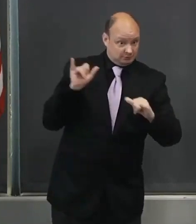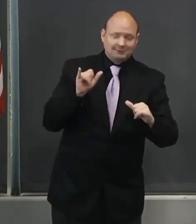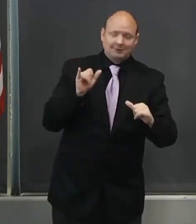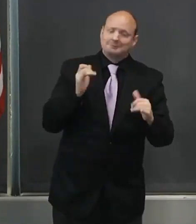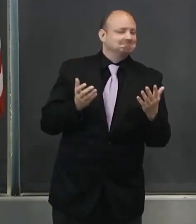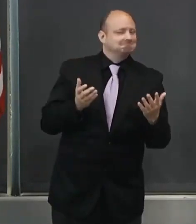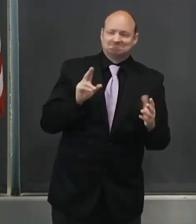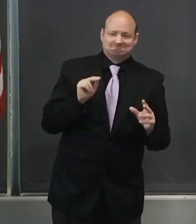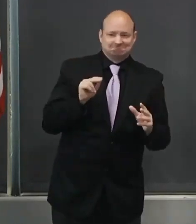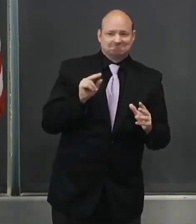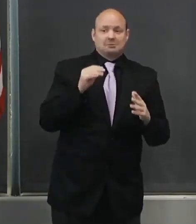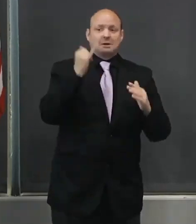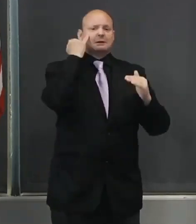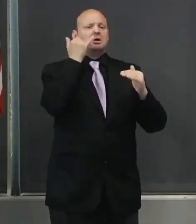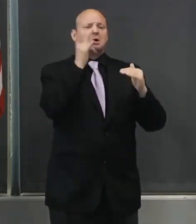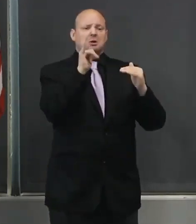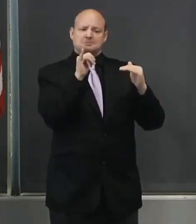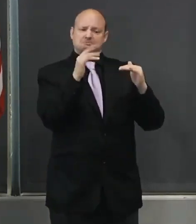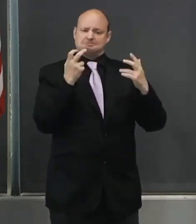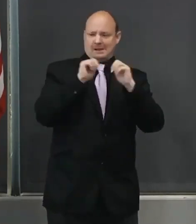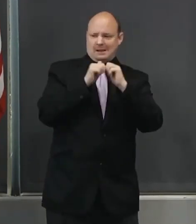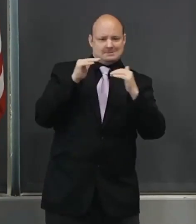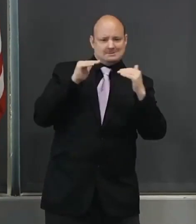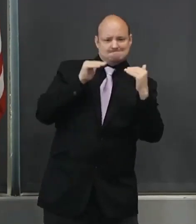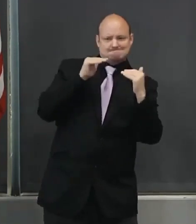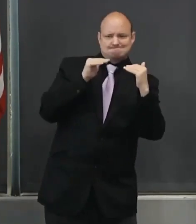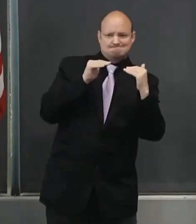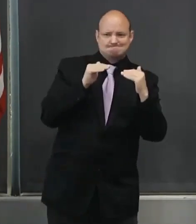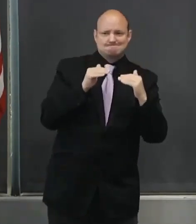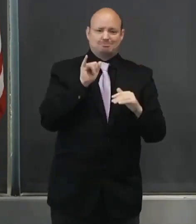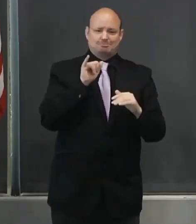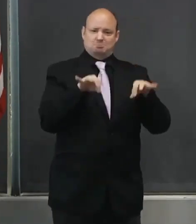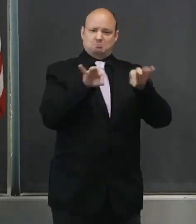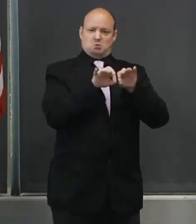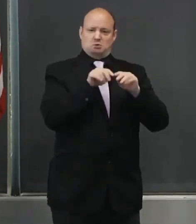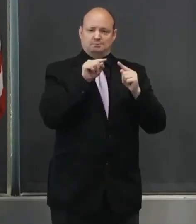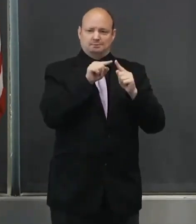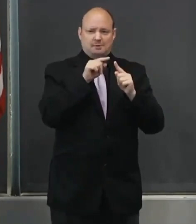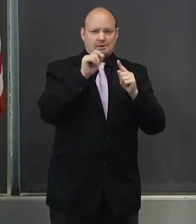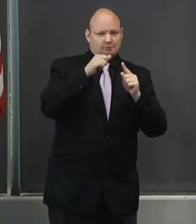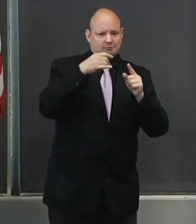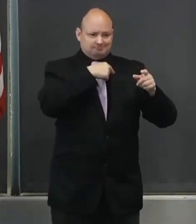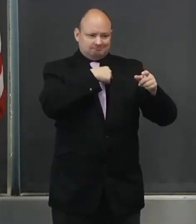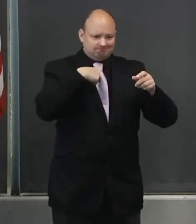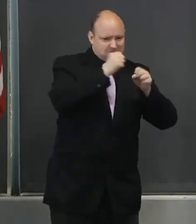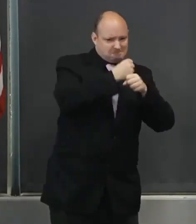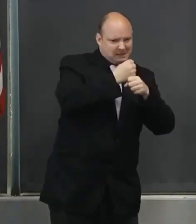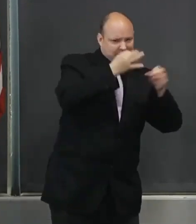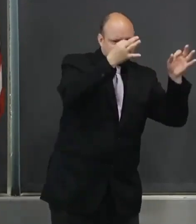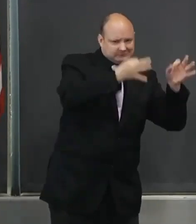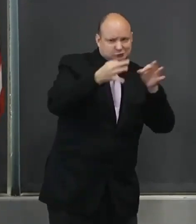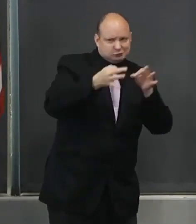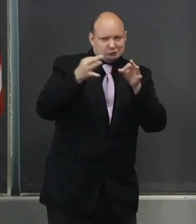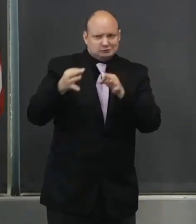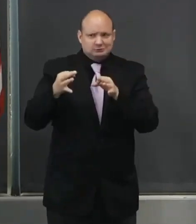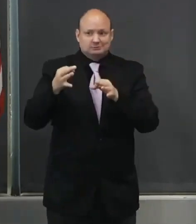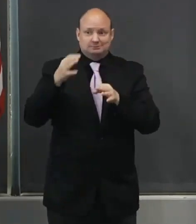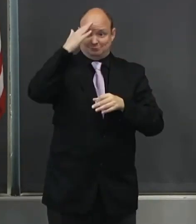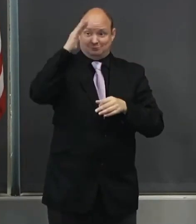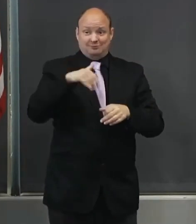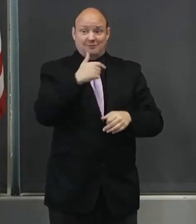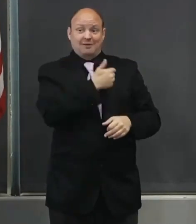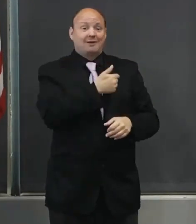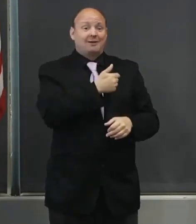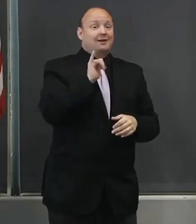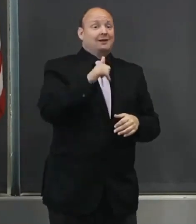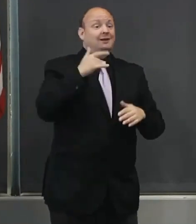Equity has to be at the forefront of our decision making. We know that our youngest children, our students